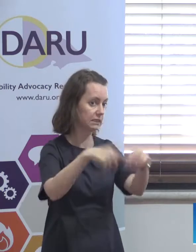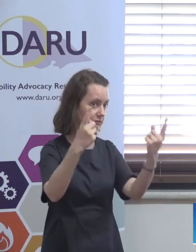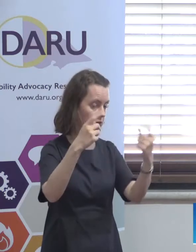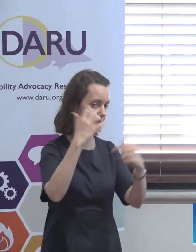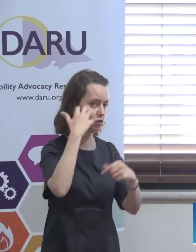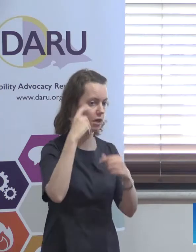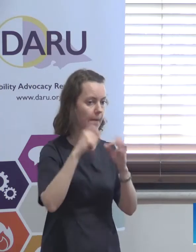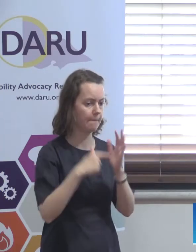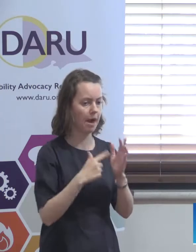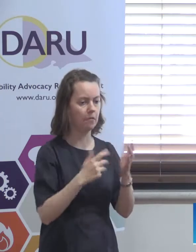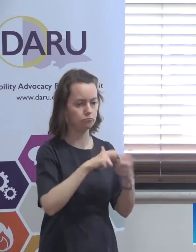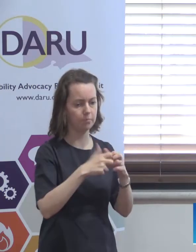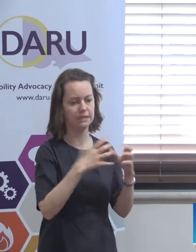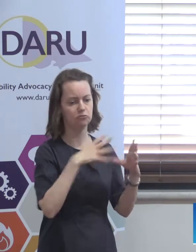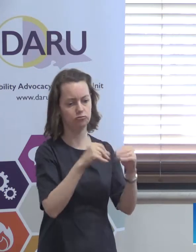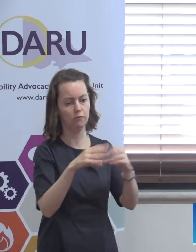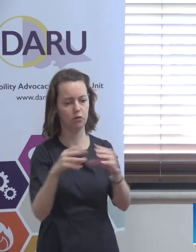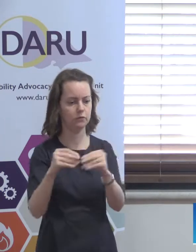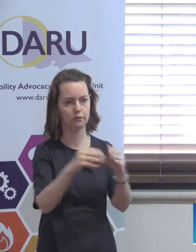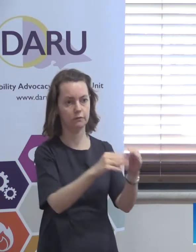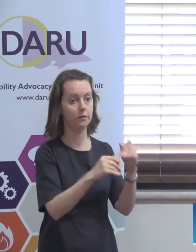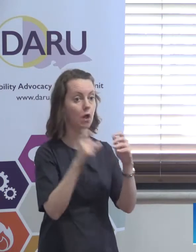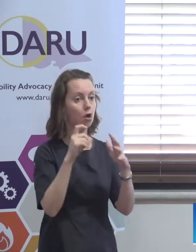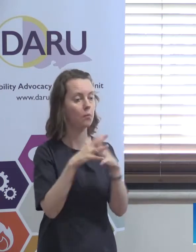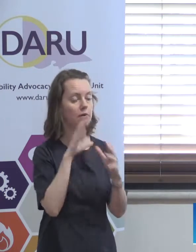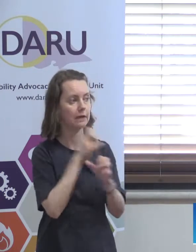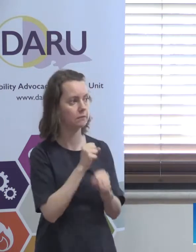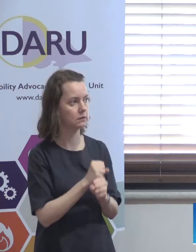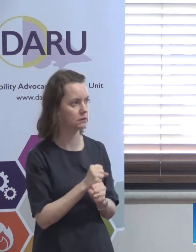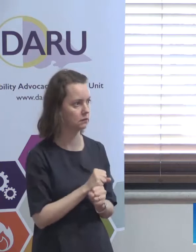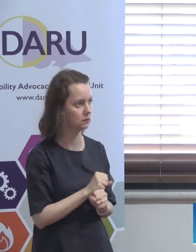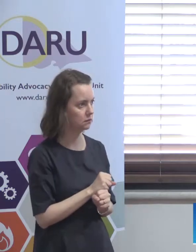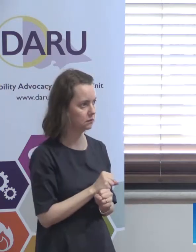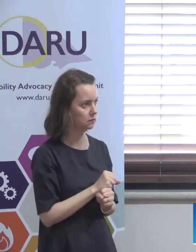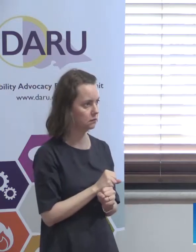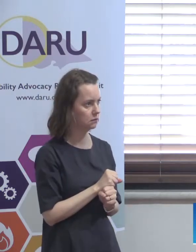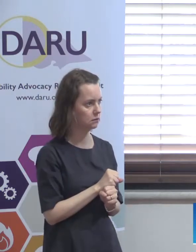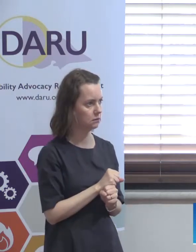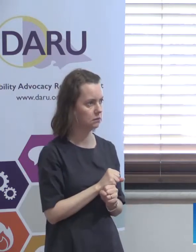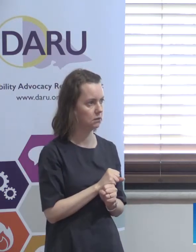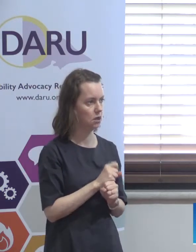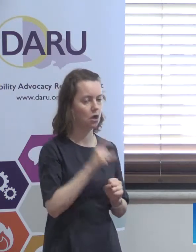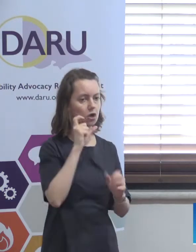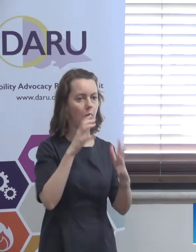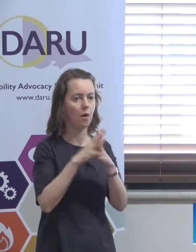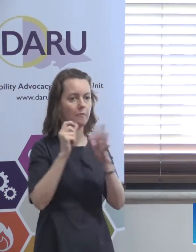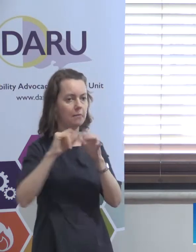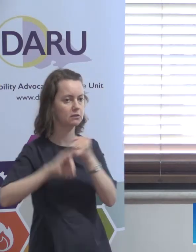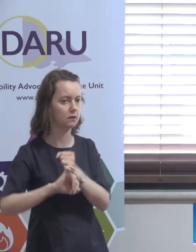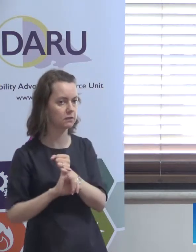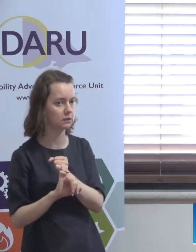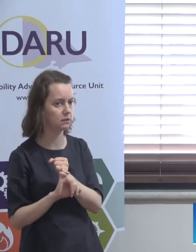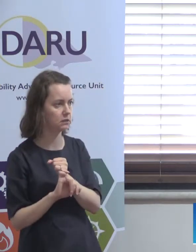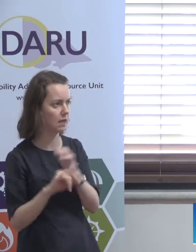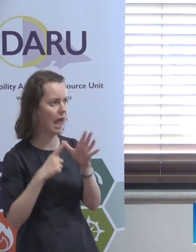got a long way to go to get through them and the commonwealth public service is